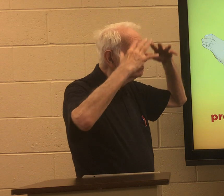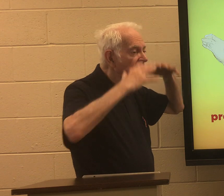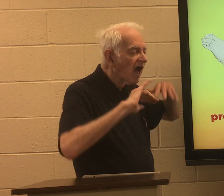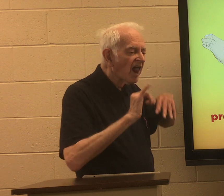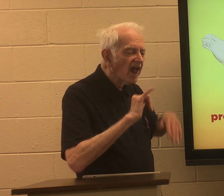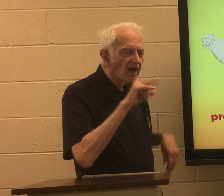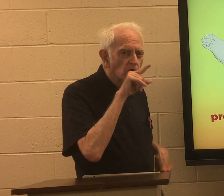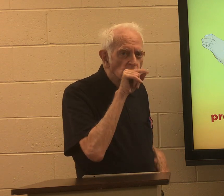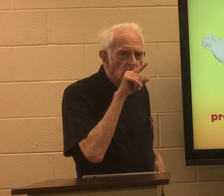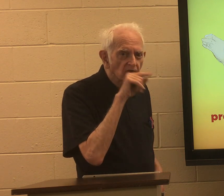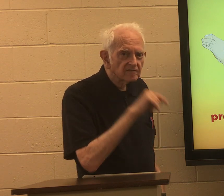down on him like a dove